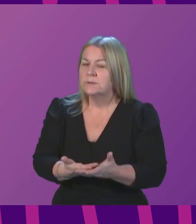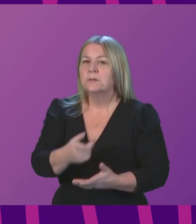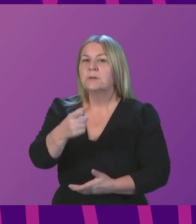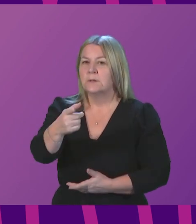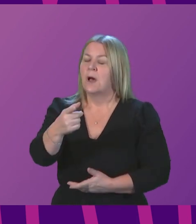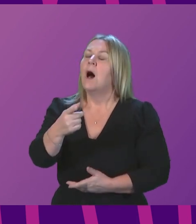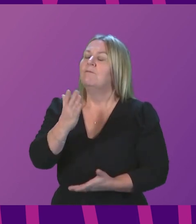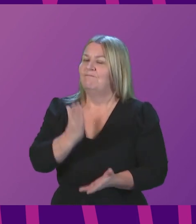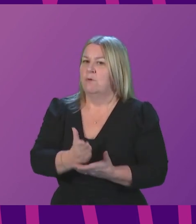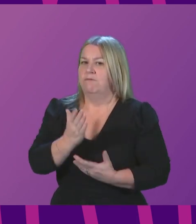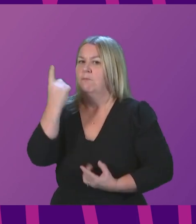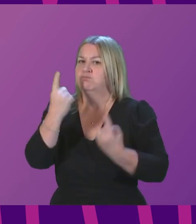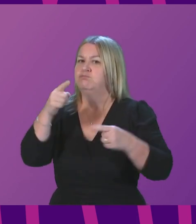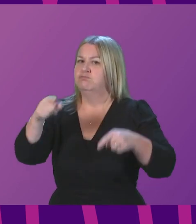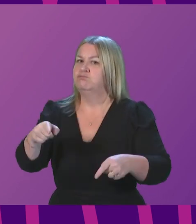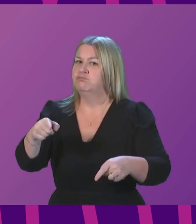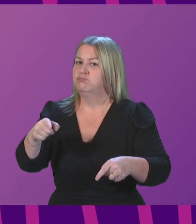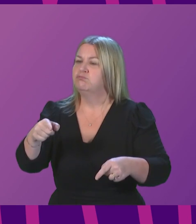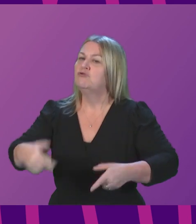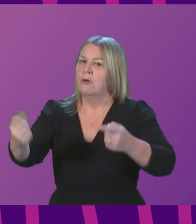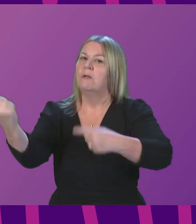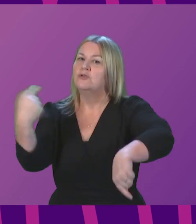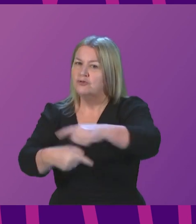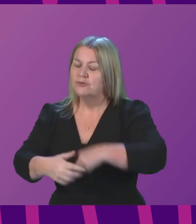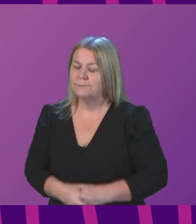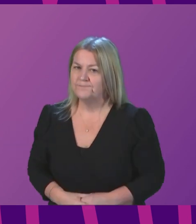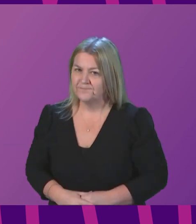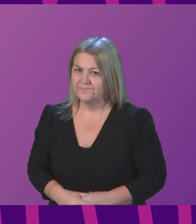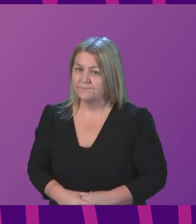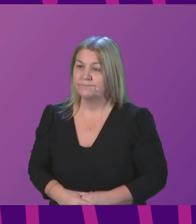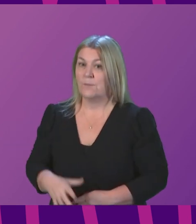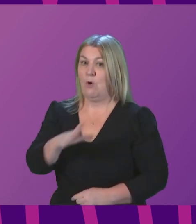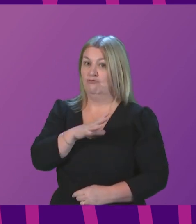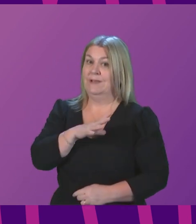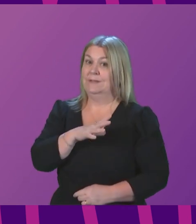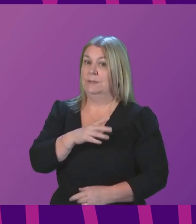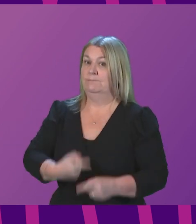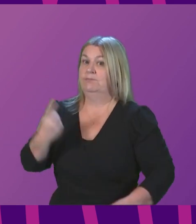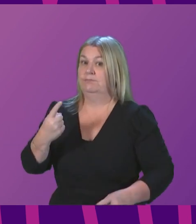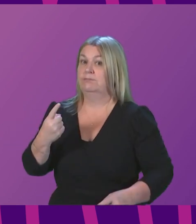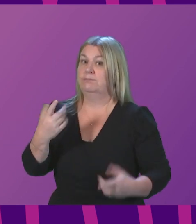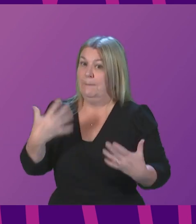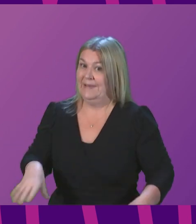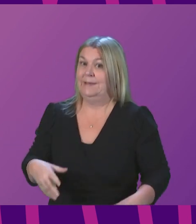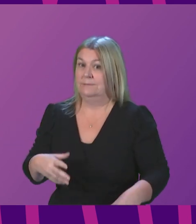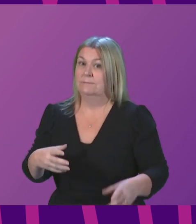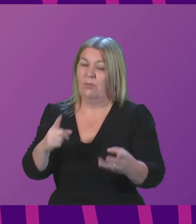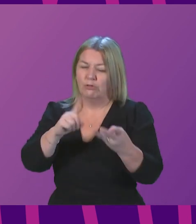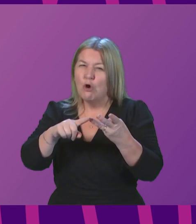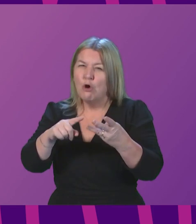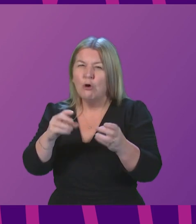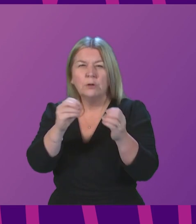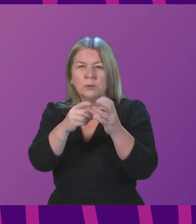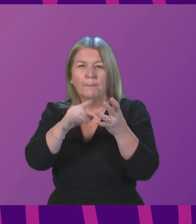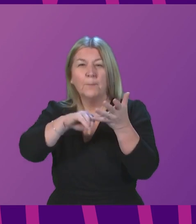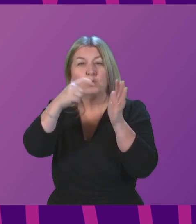the scale and the immediacy of the challenge it poses. In response, we are already rapidly accelerating delivery of boosters, and we will continue